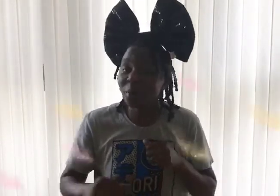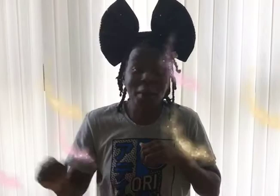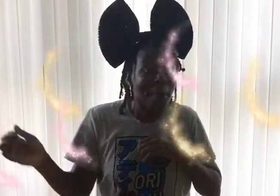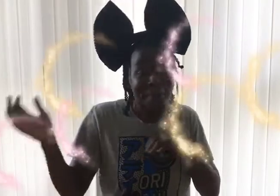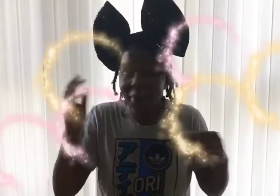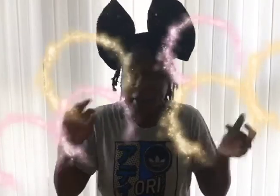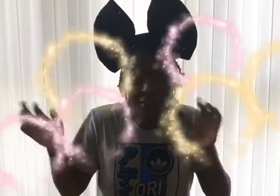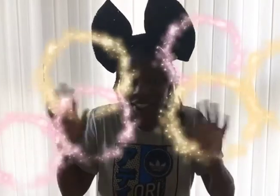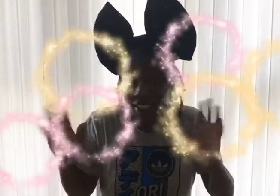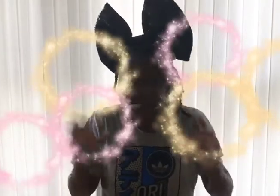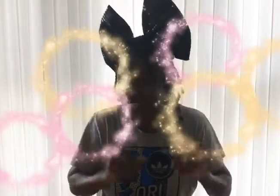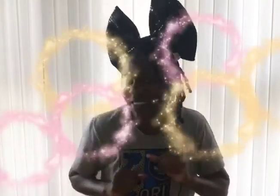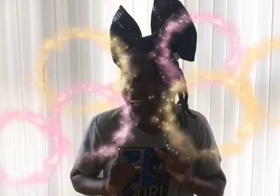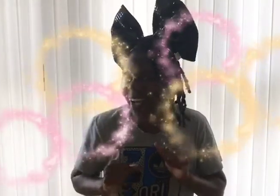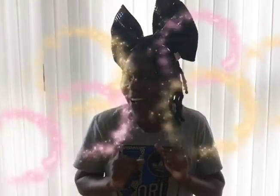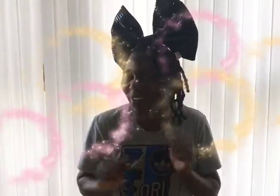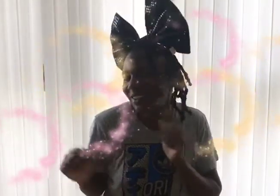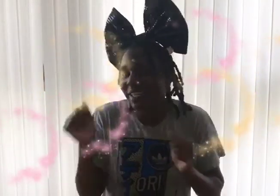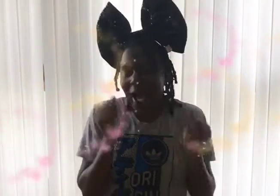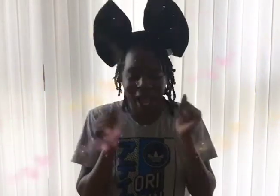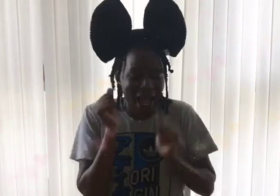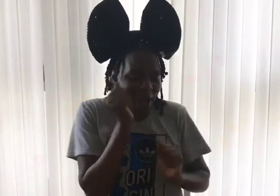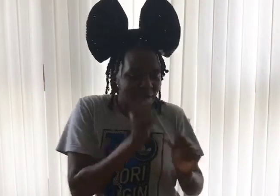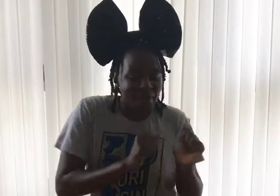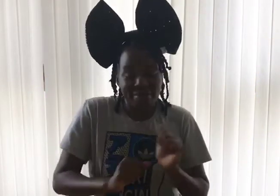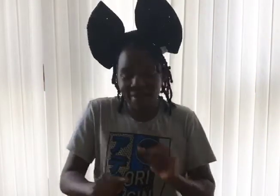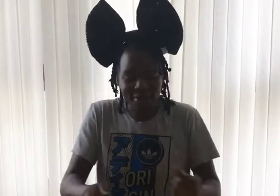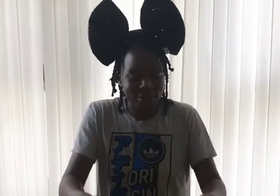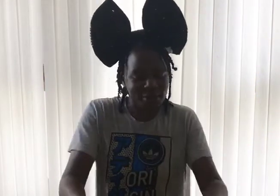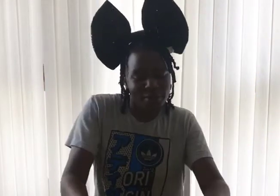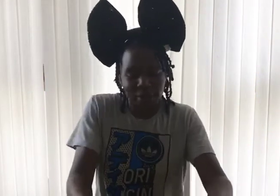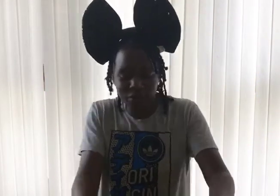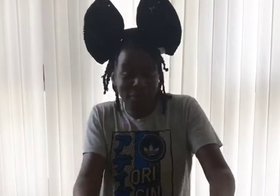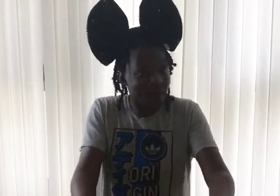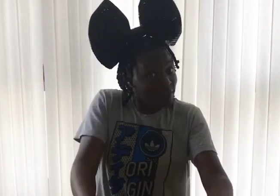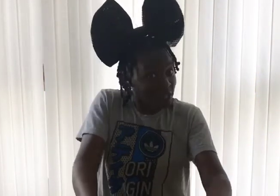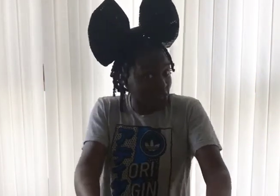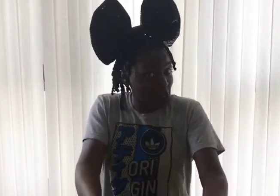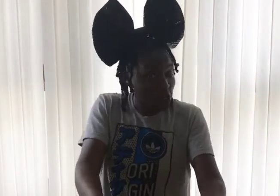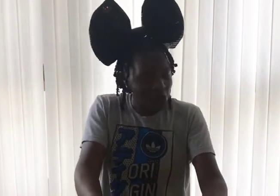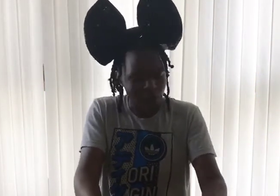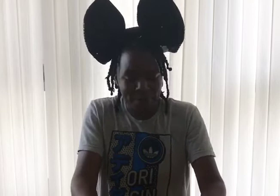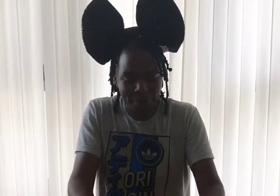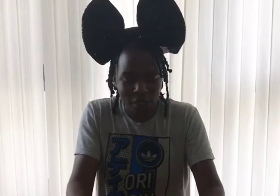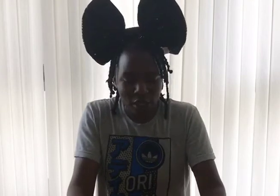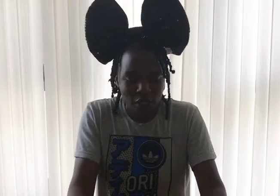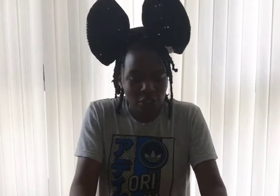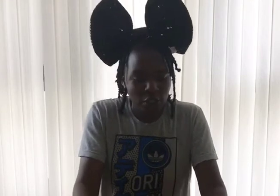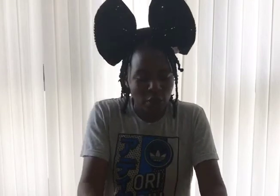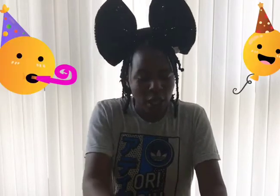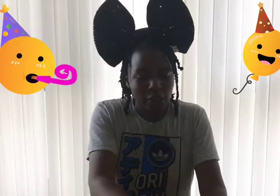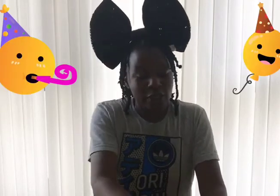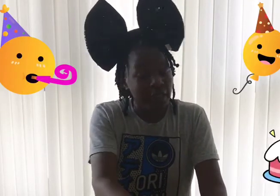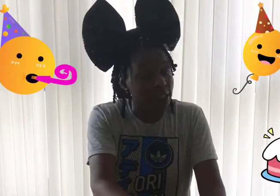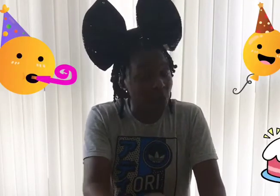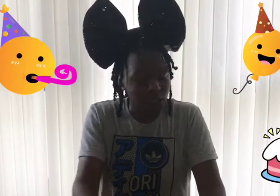birthday shoutouts. My favourite part of the video. So this week